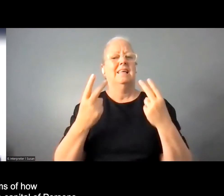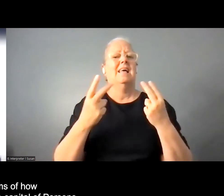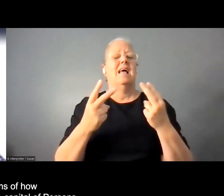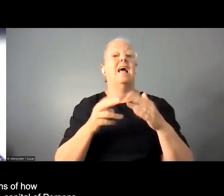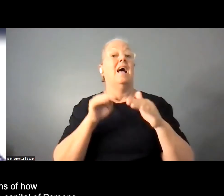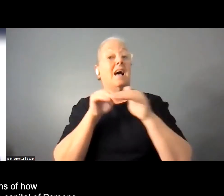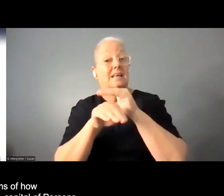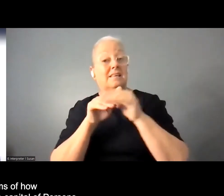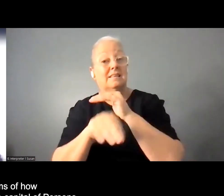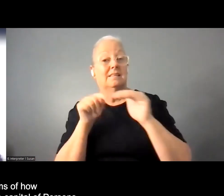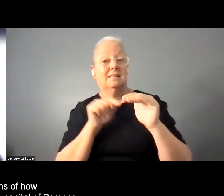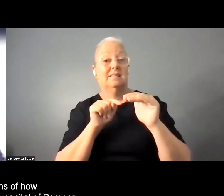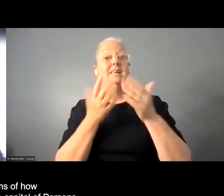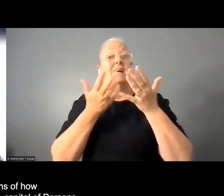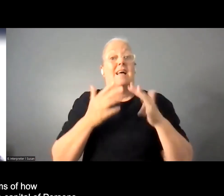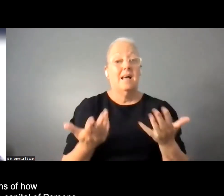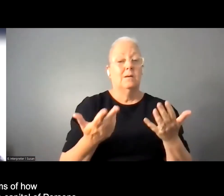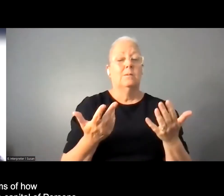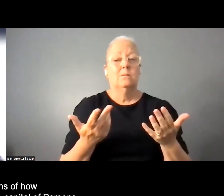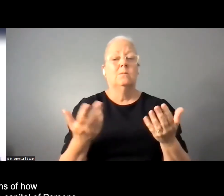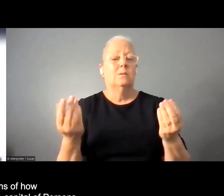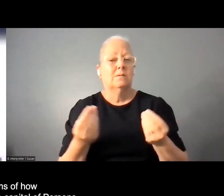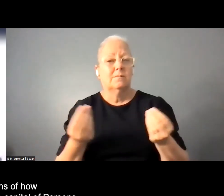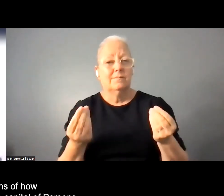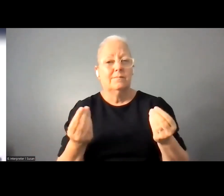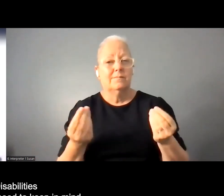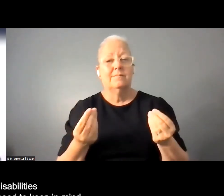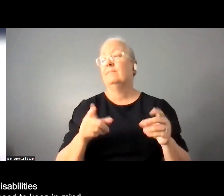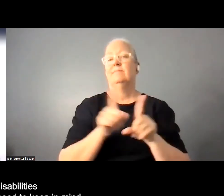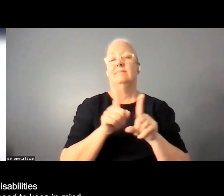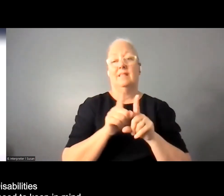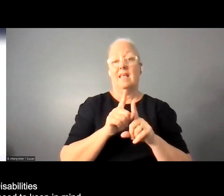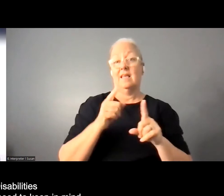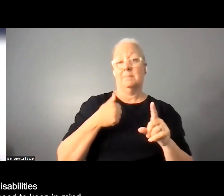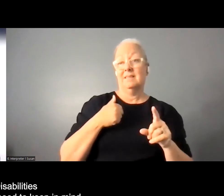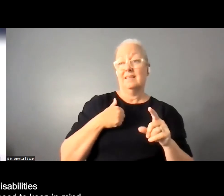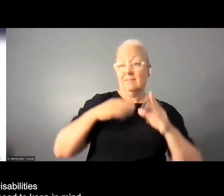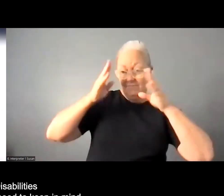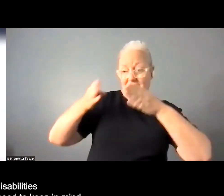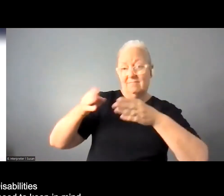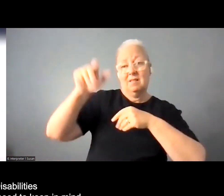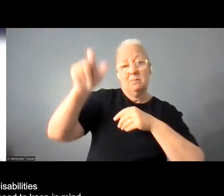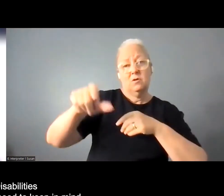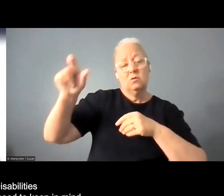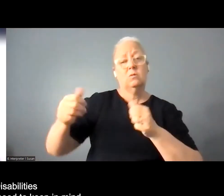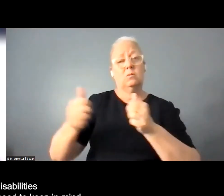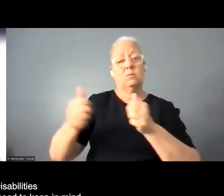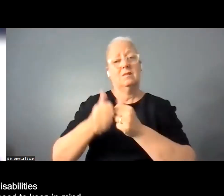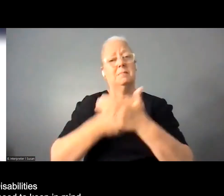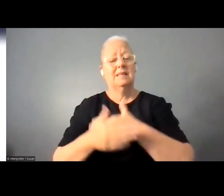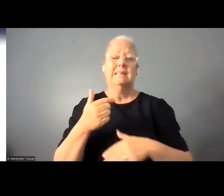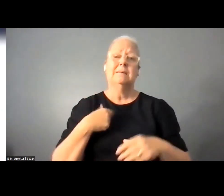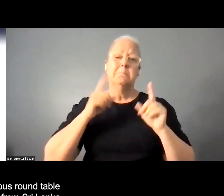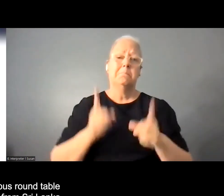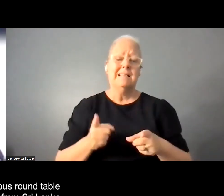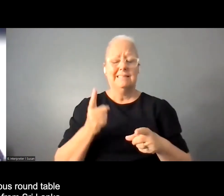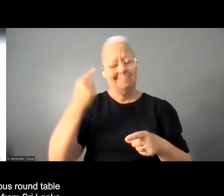of how we invest in the human capital of persons with disabilities is something we really need to keep in